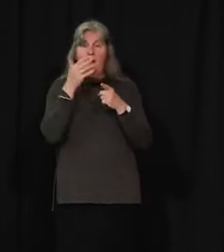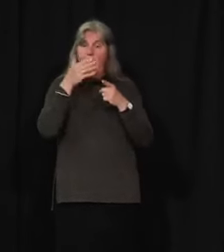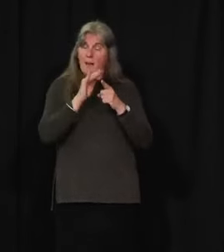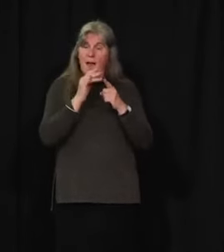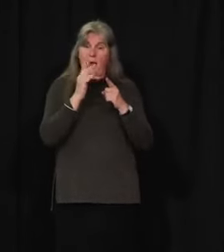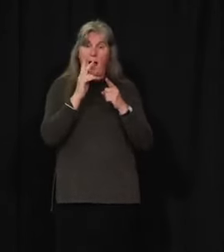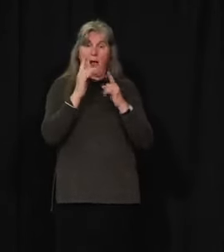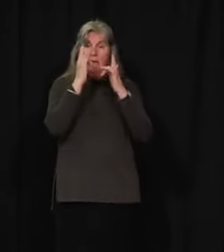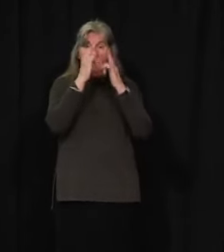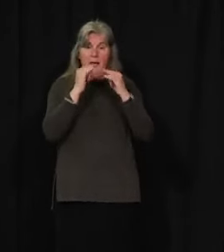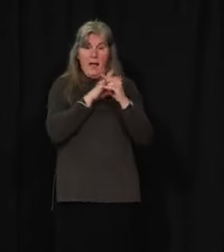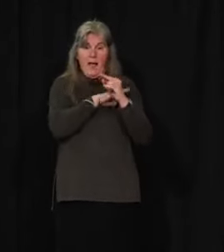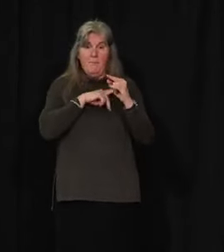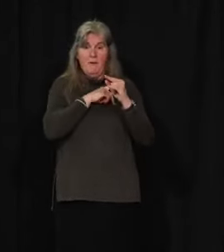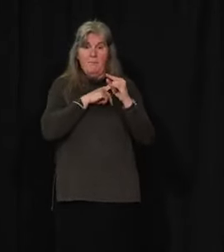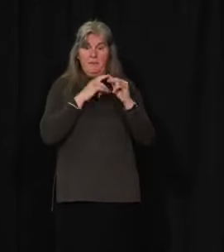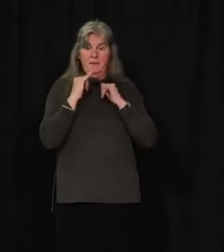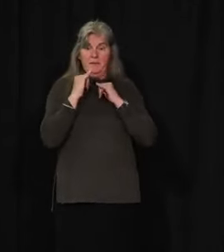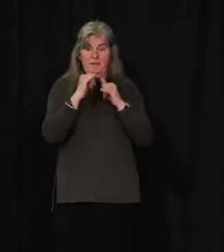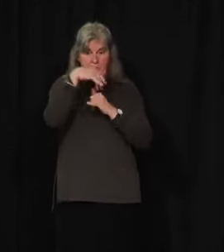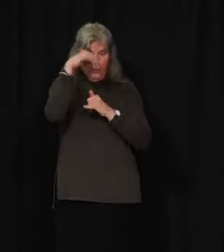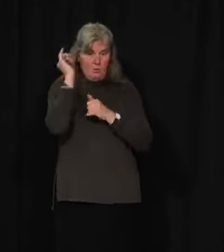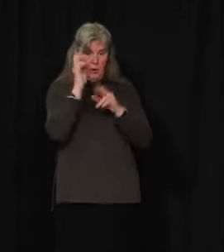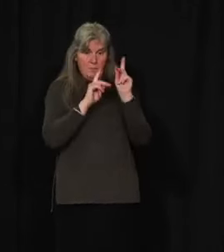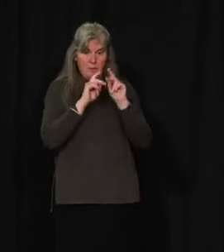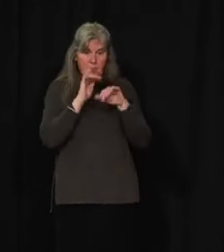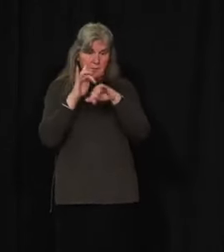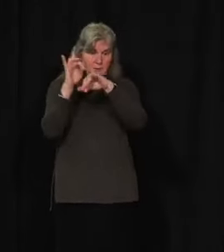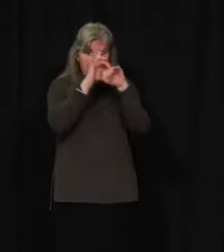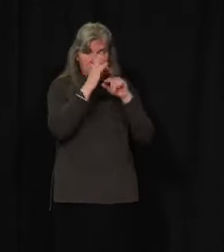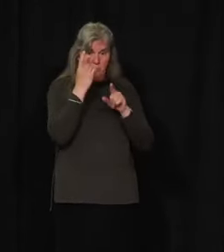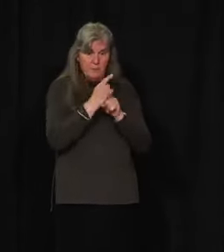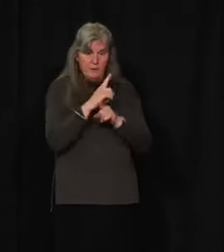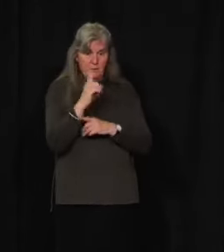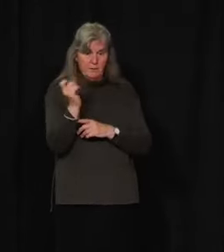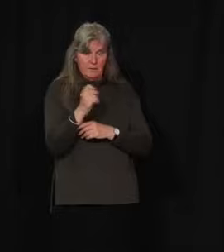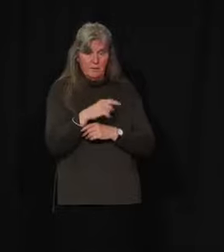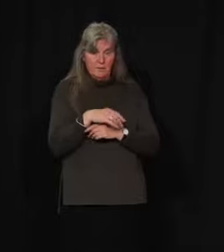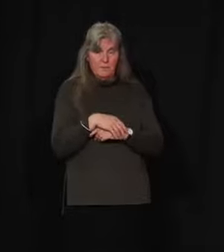have the same freedom of movement as anyone else. Is that correct?